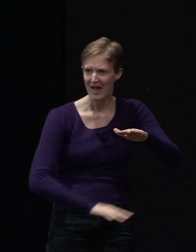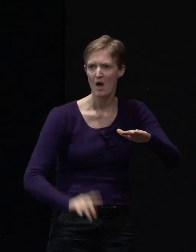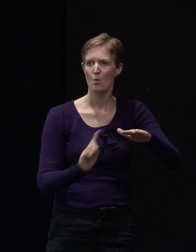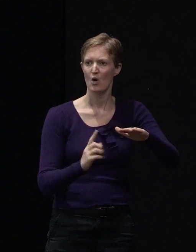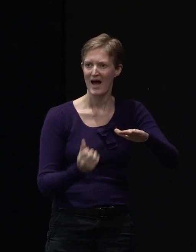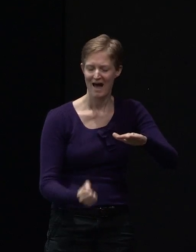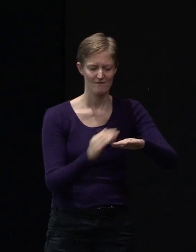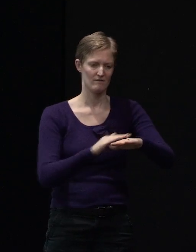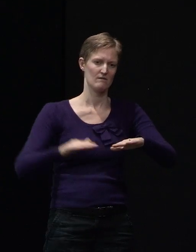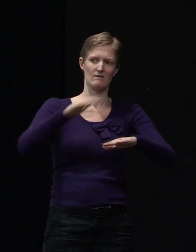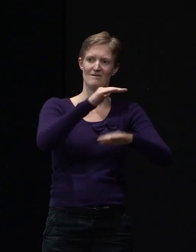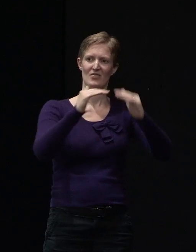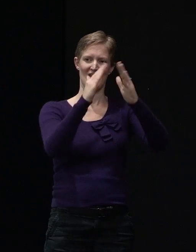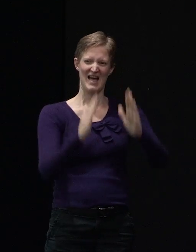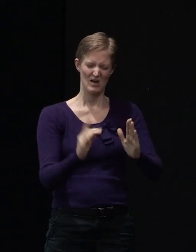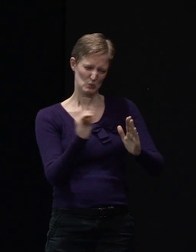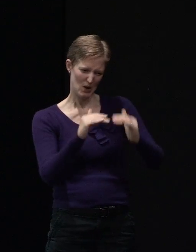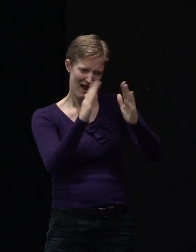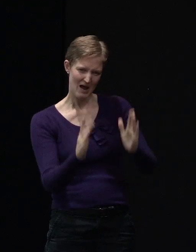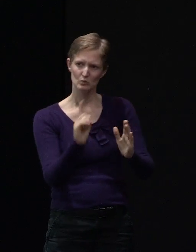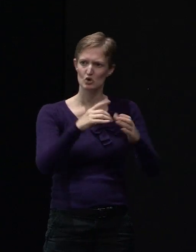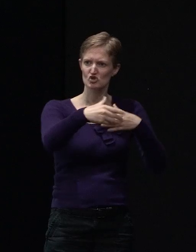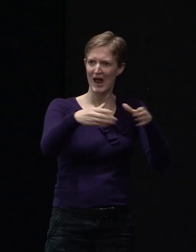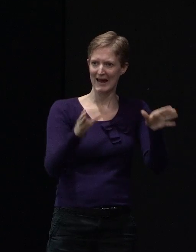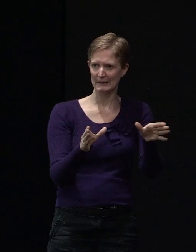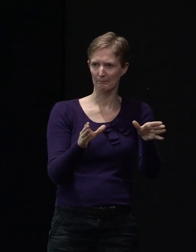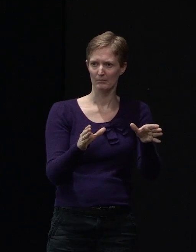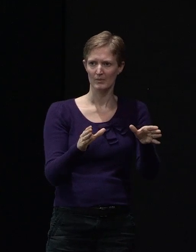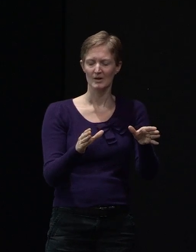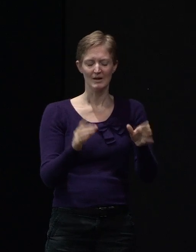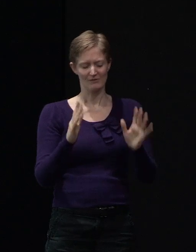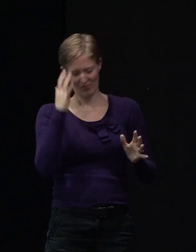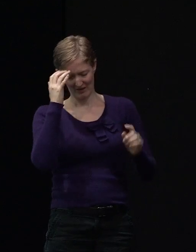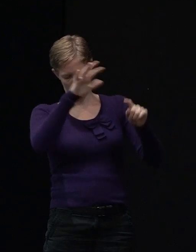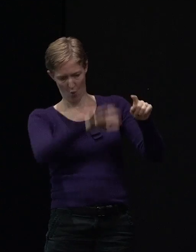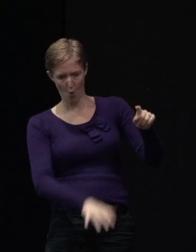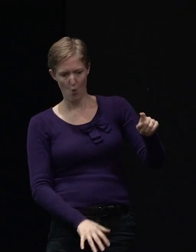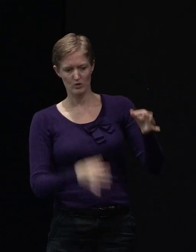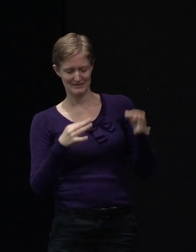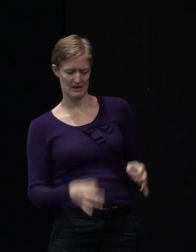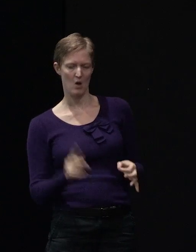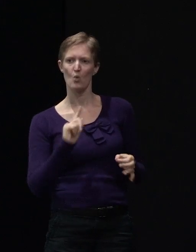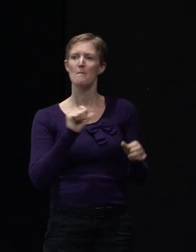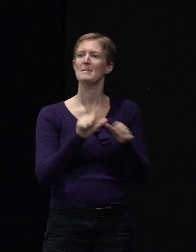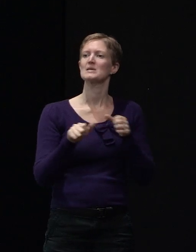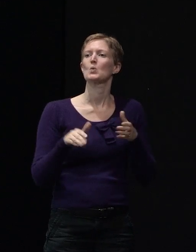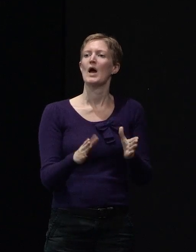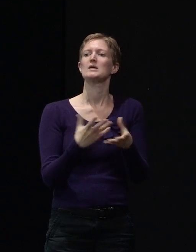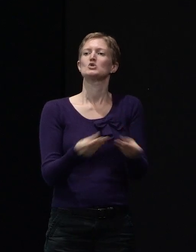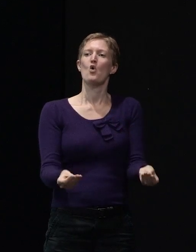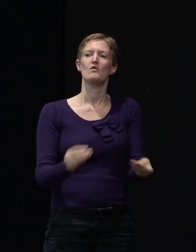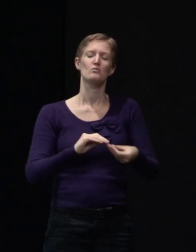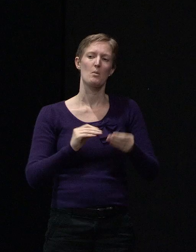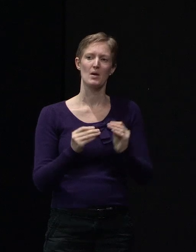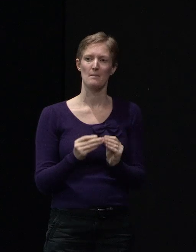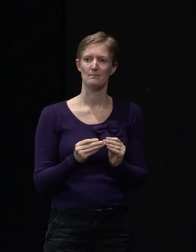that stuff. It all has to go into the mix to then come out with a workable solution. So there's no one size